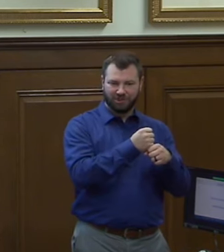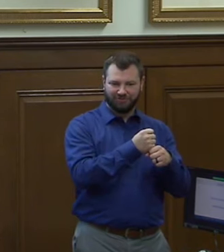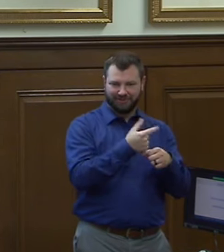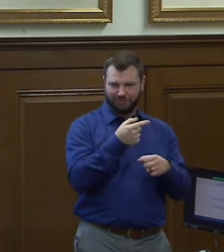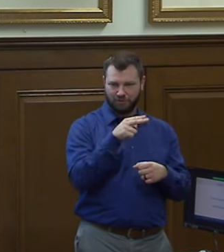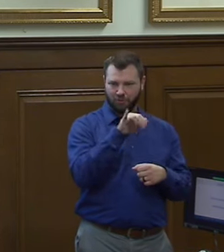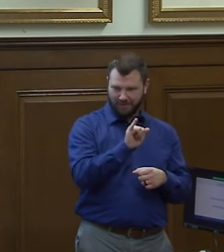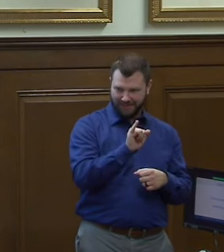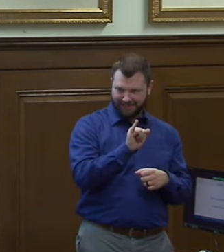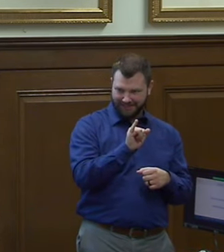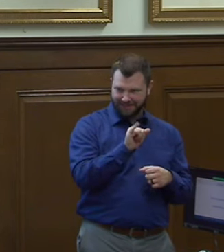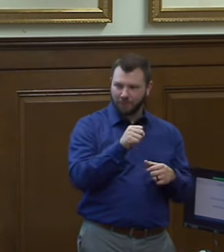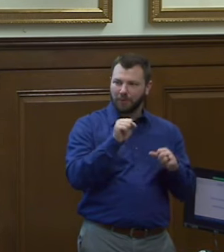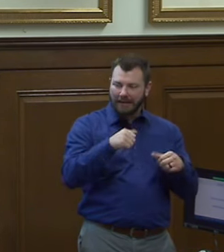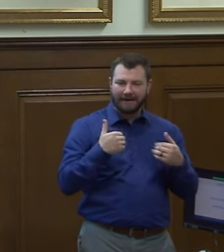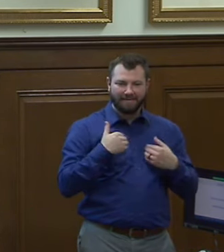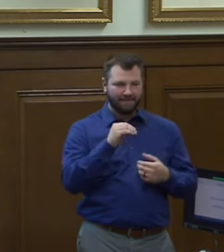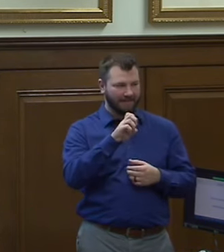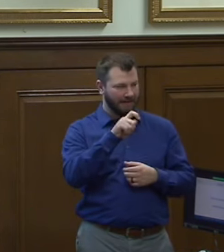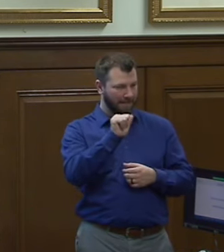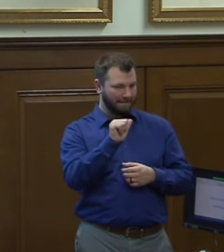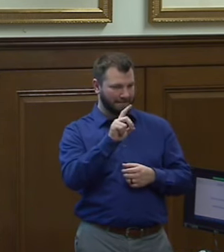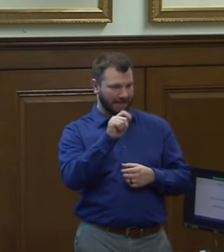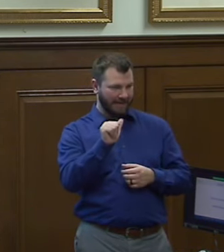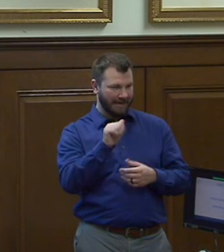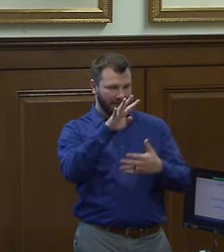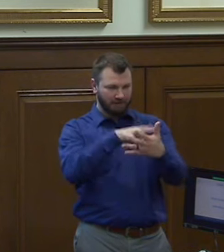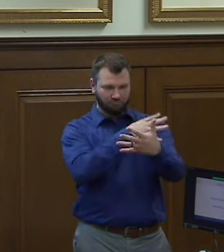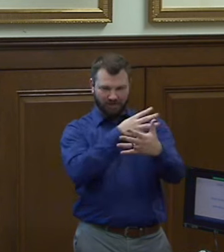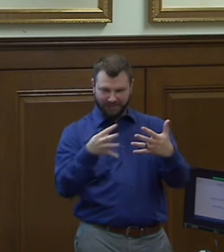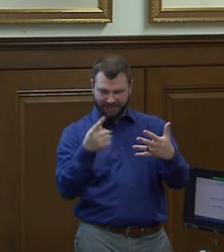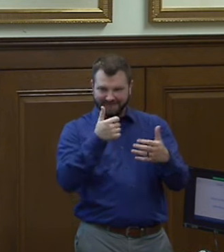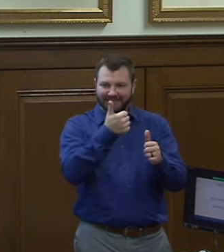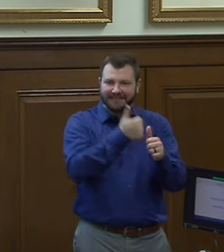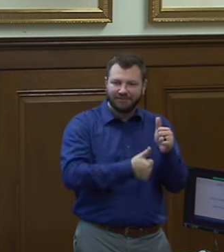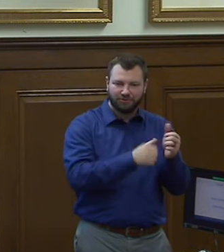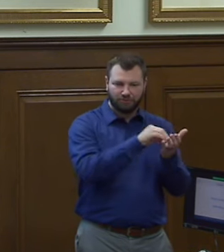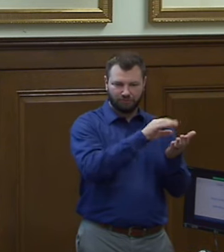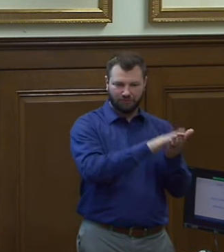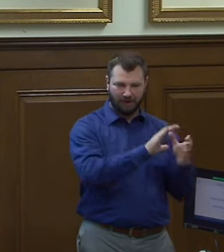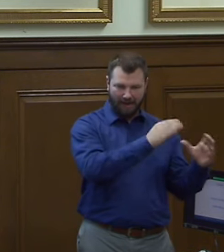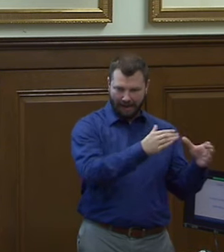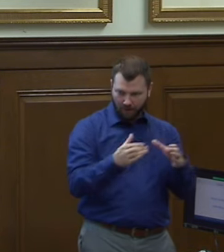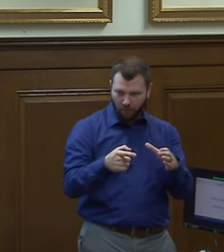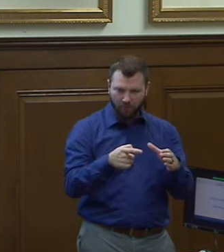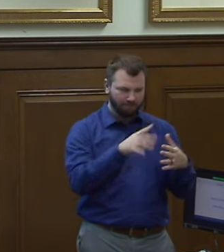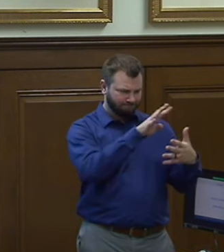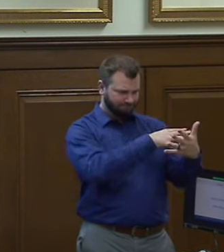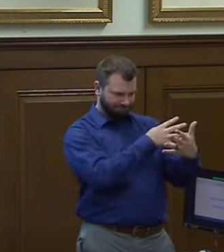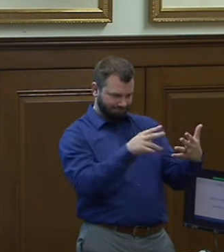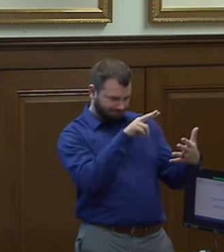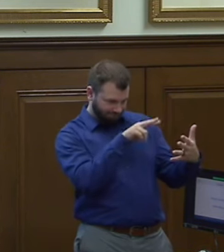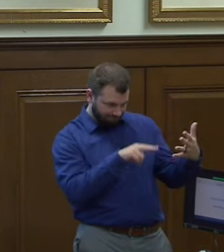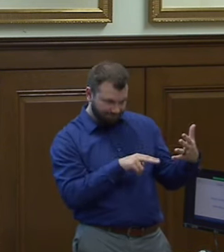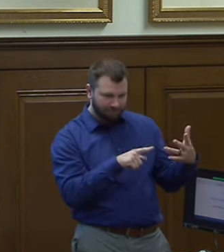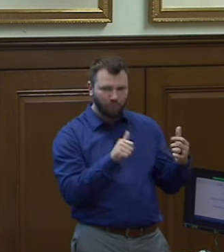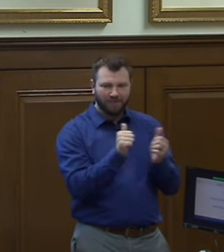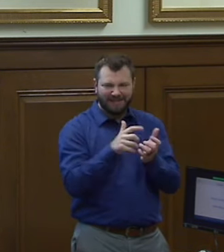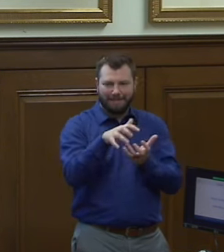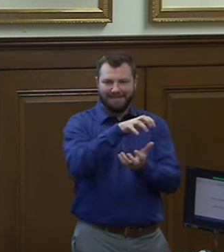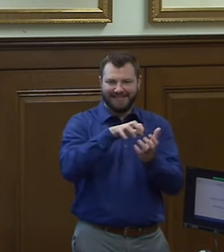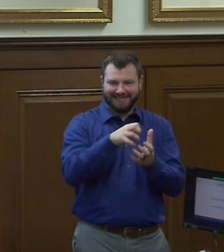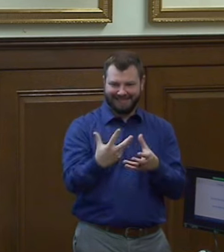could have essentially metadata spreadsheets for each record category within a mixed accession